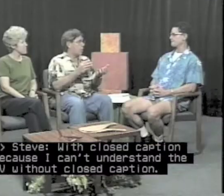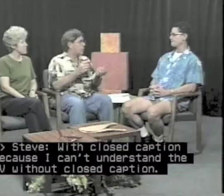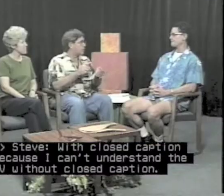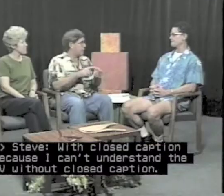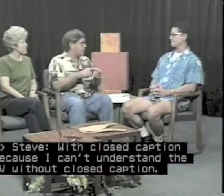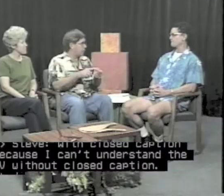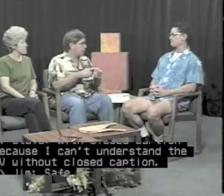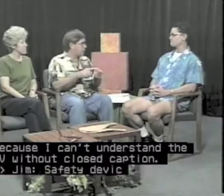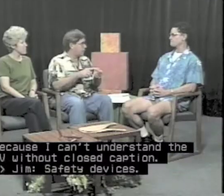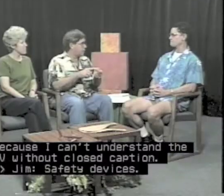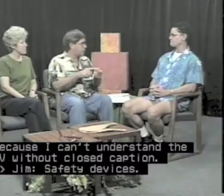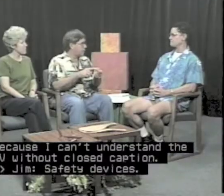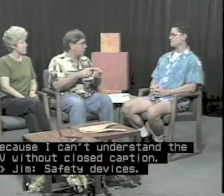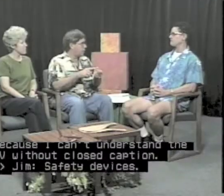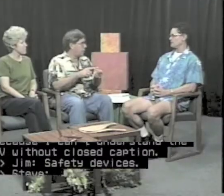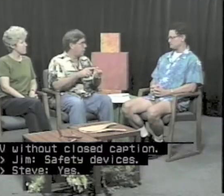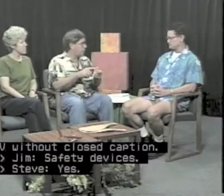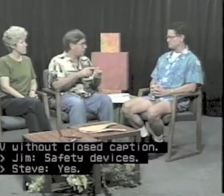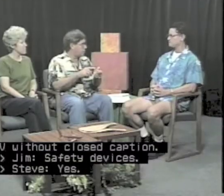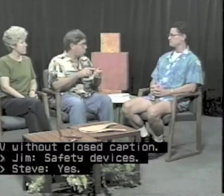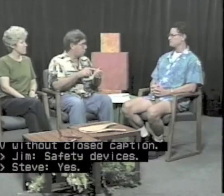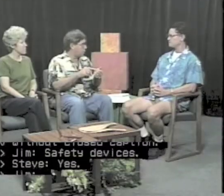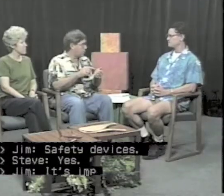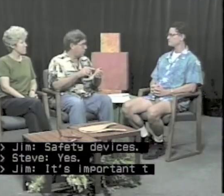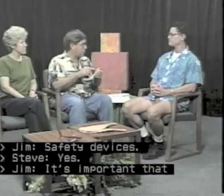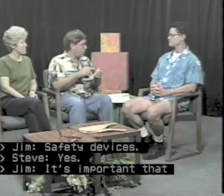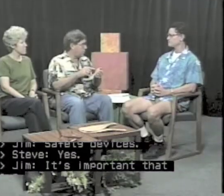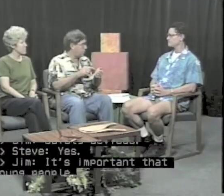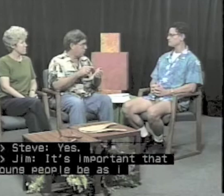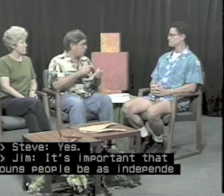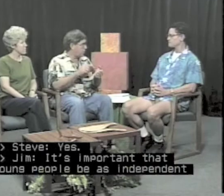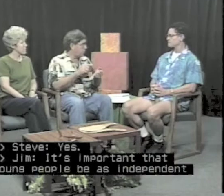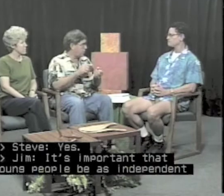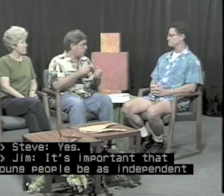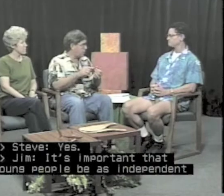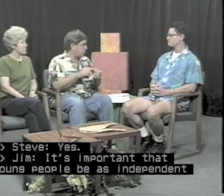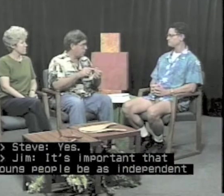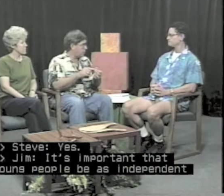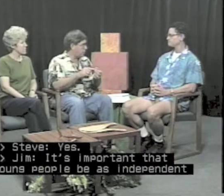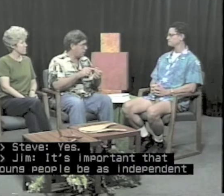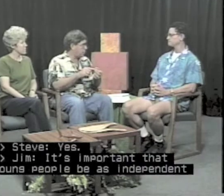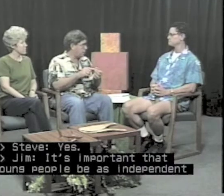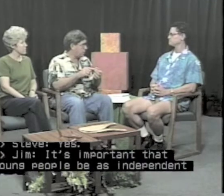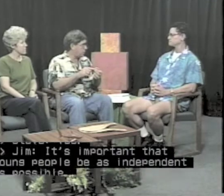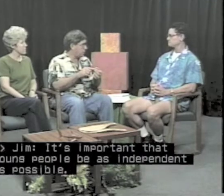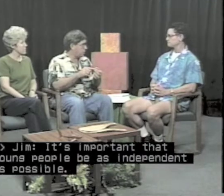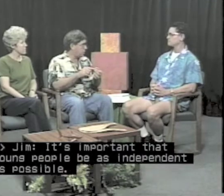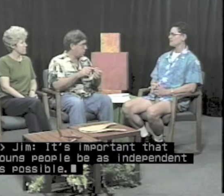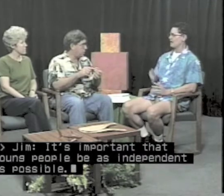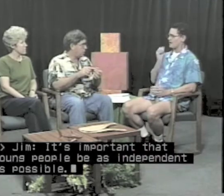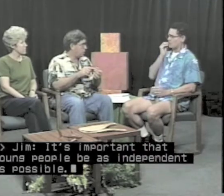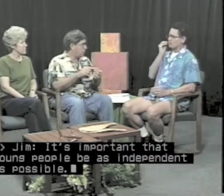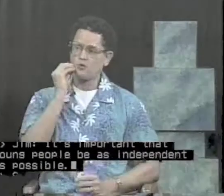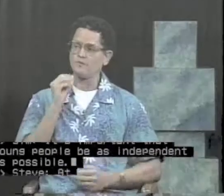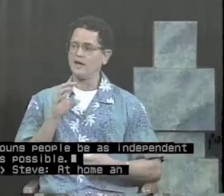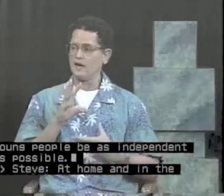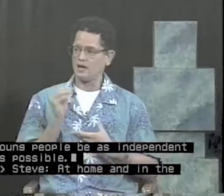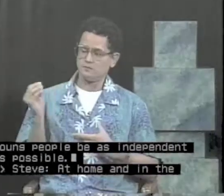Safety devices. Yes. It's important that young people be as independent as possible? At home and